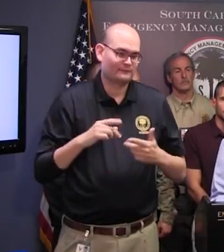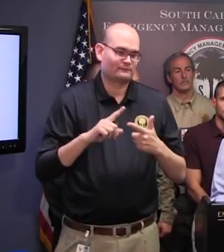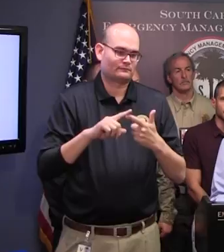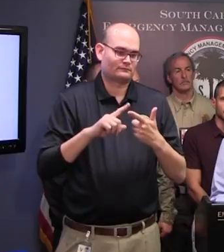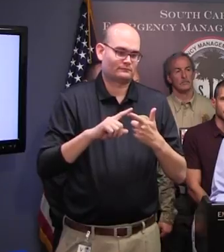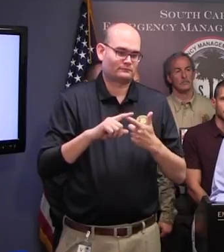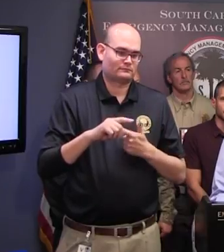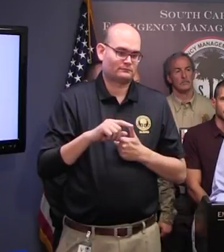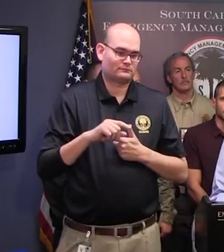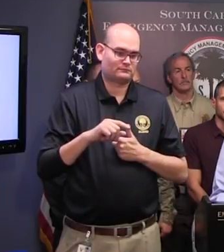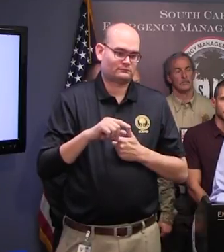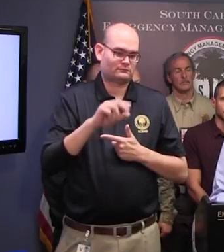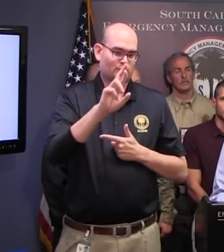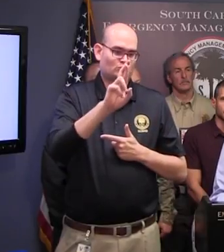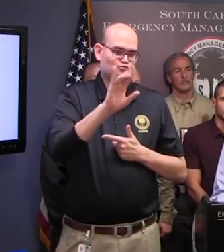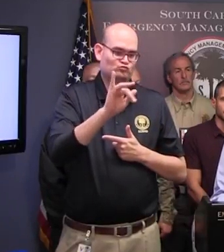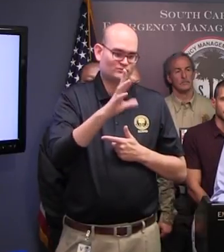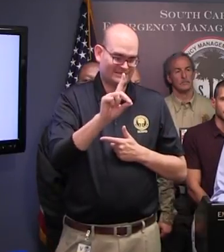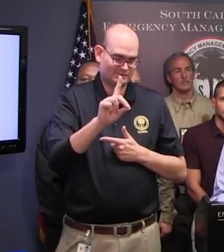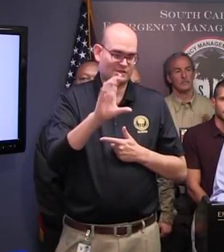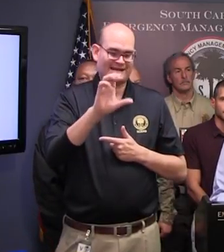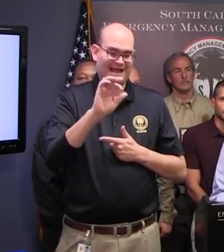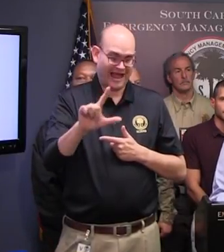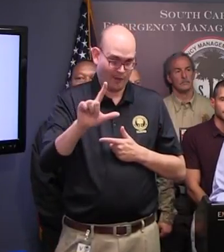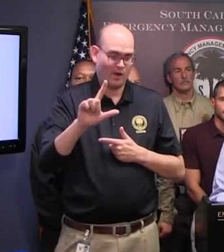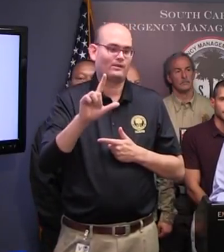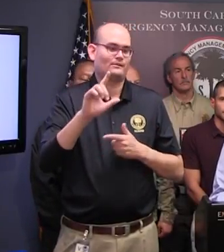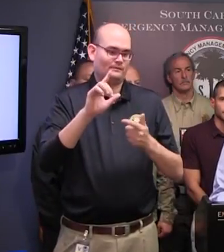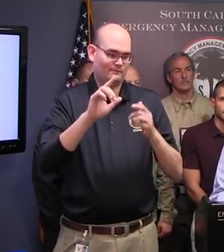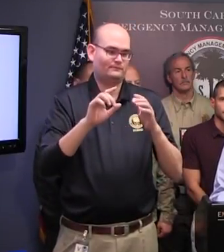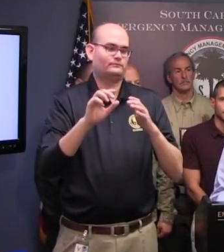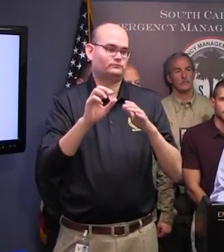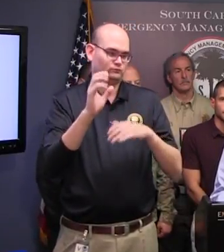in Bamberg County opened at noon.